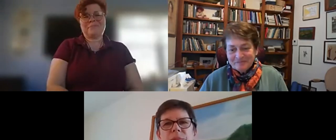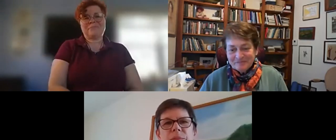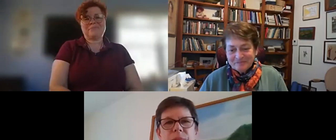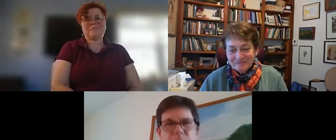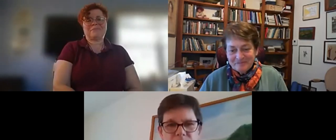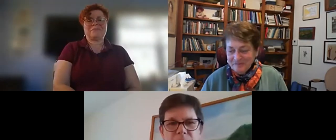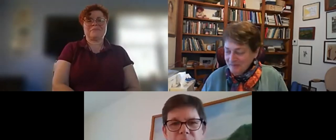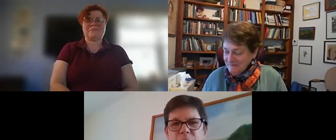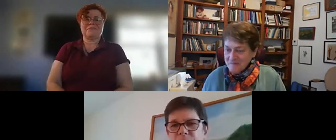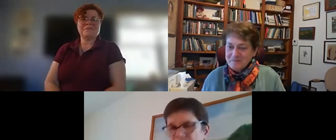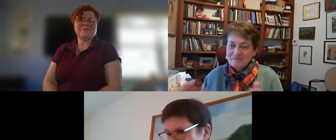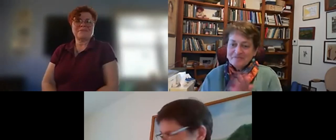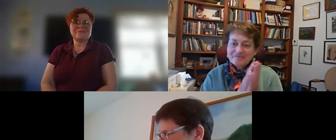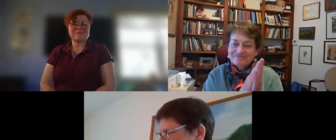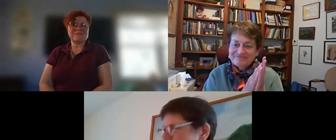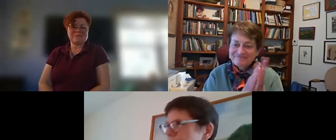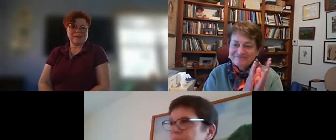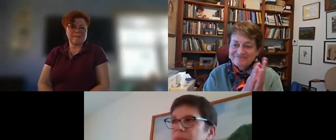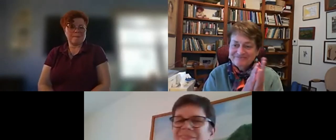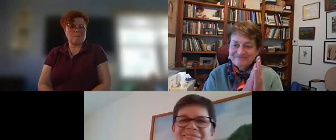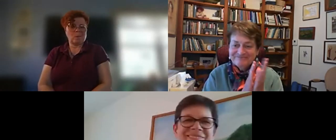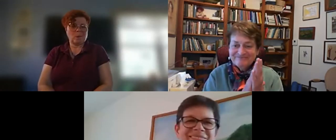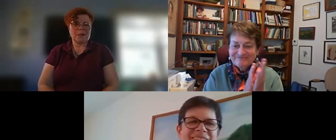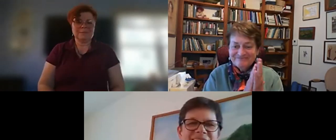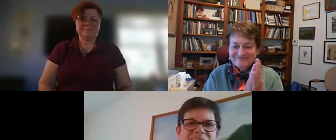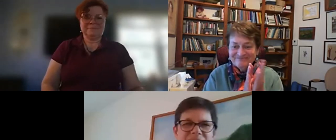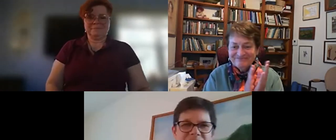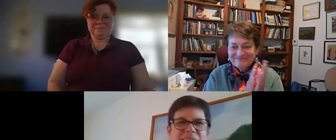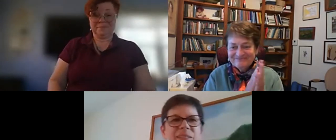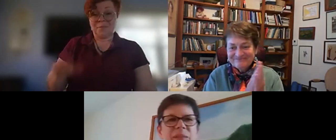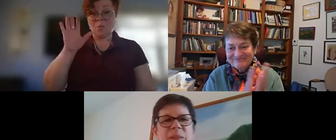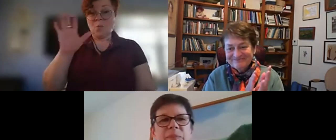wonderful thank you wonderful thank you wonderful